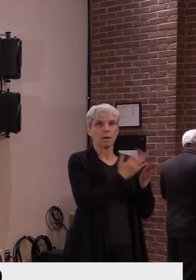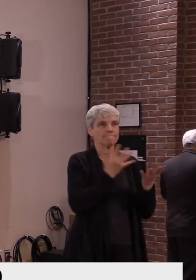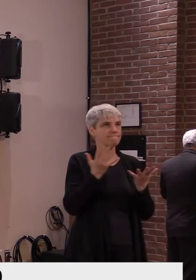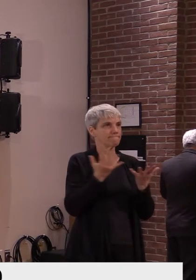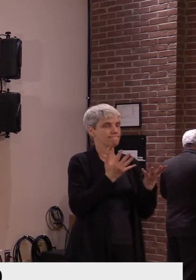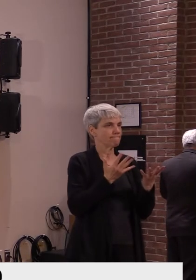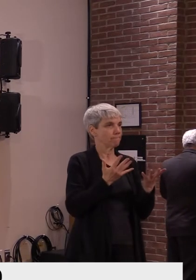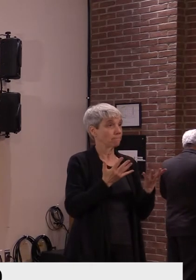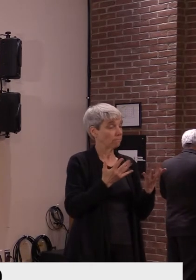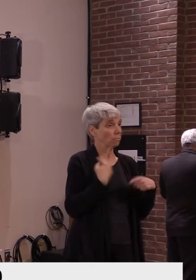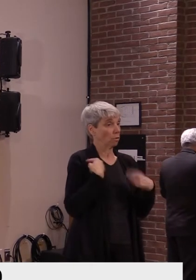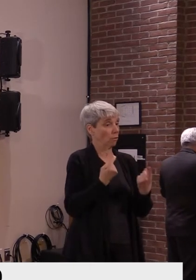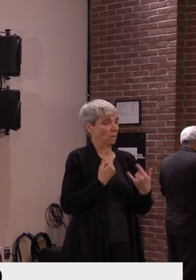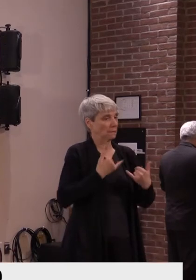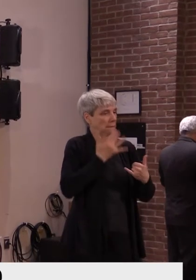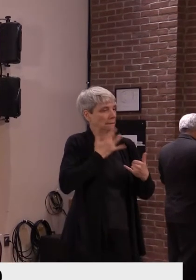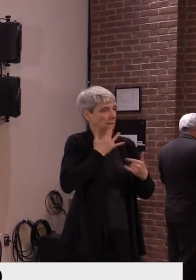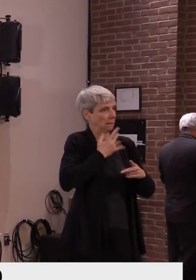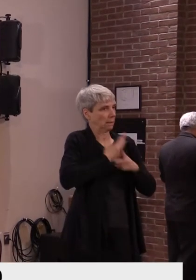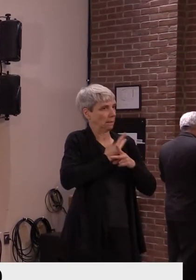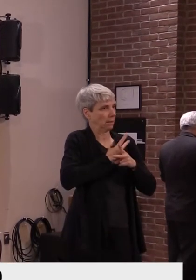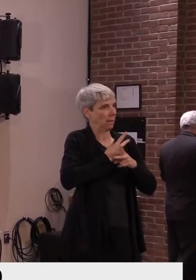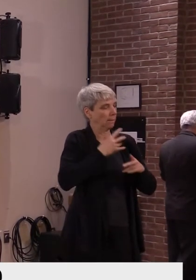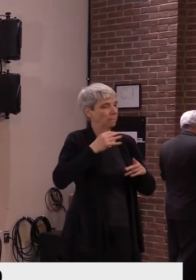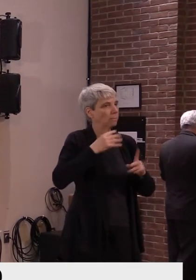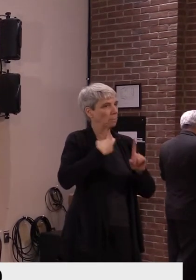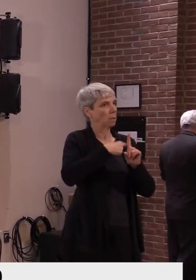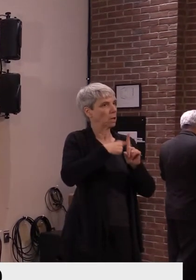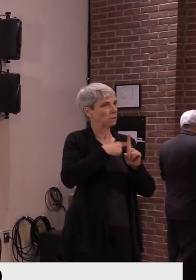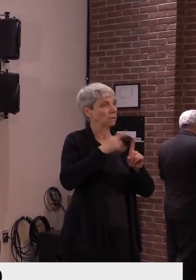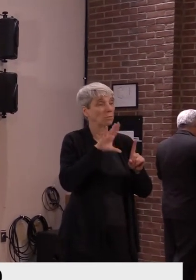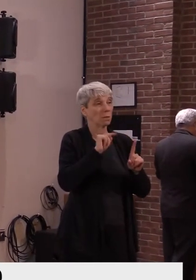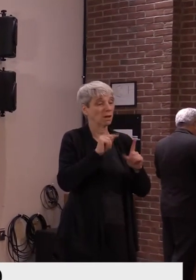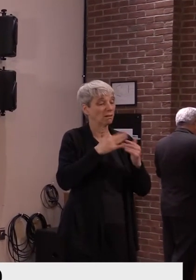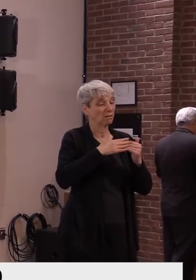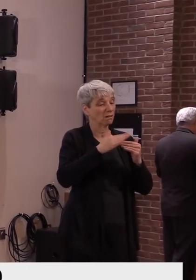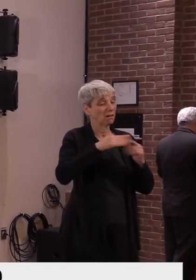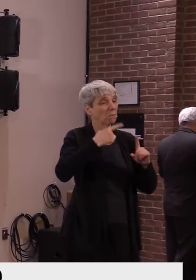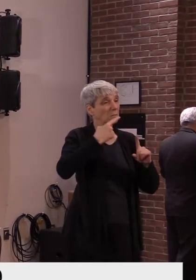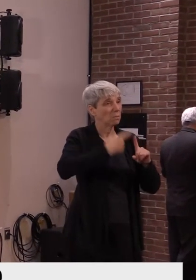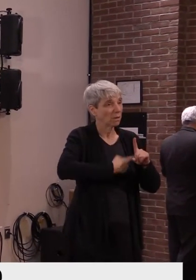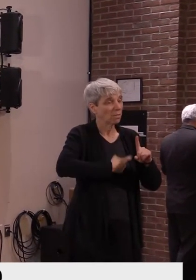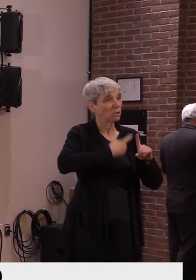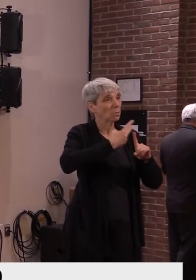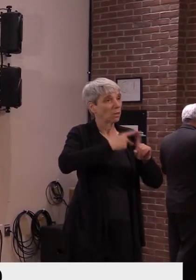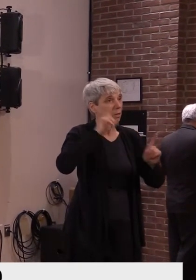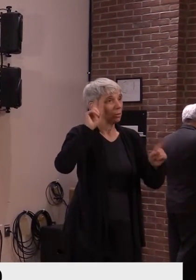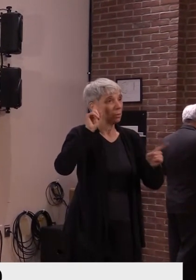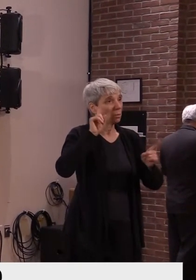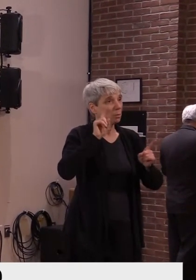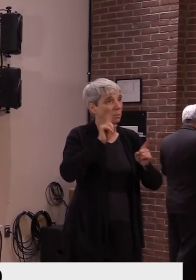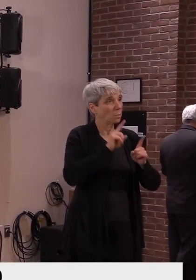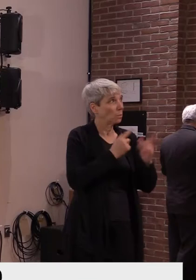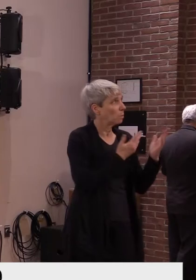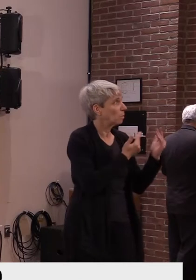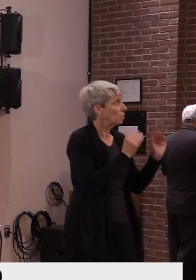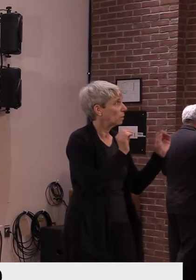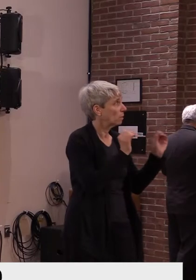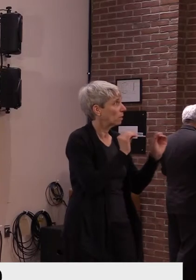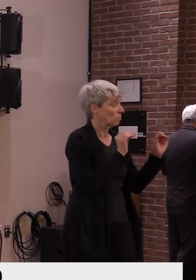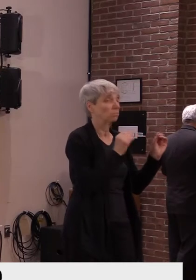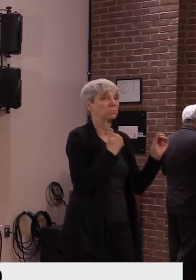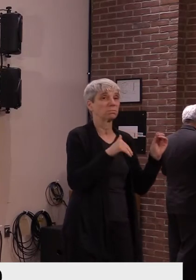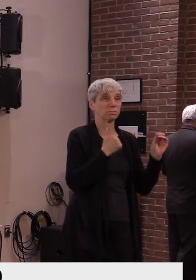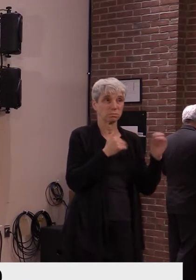but that will, you know, wane off, uh, over, uh, the next, uh, month or two, without some more relief. So again,